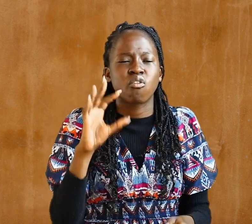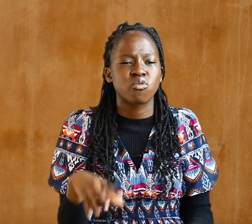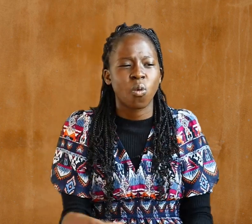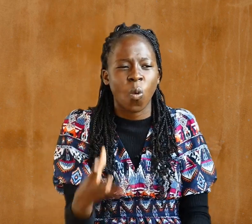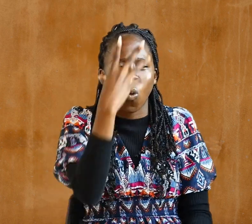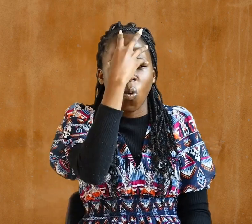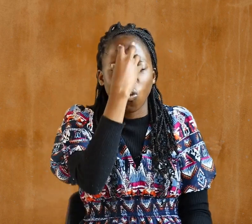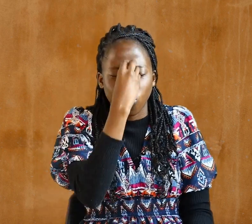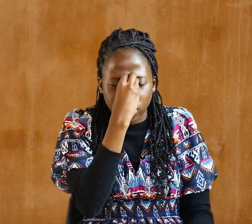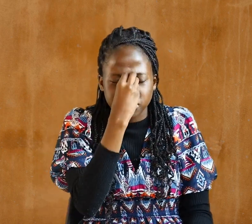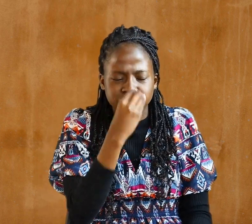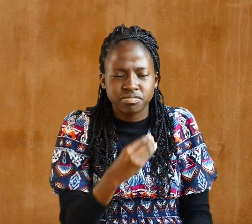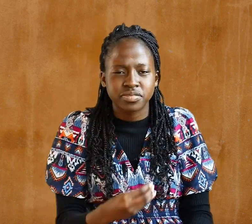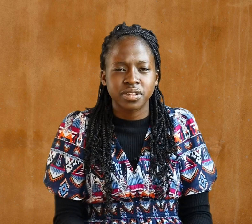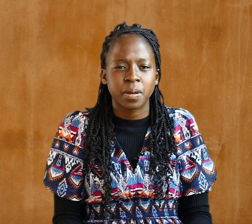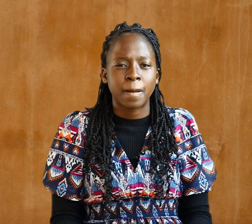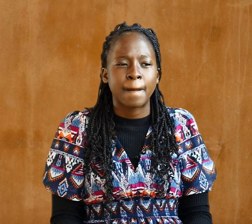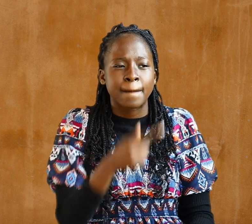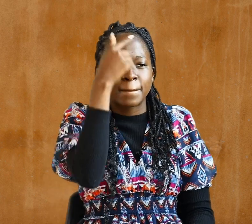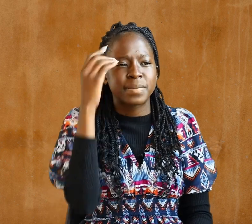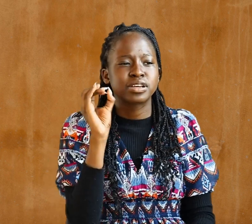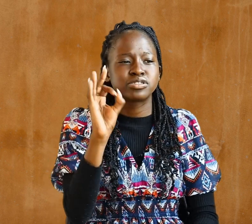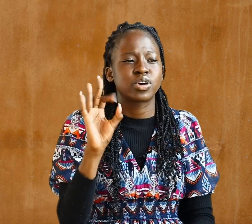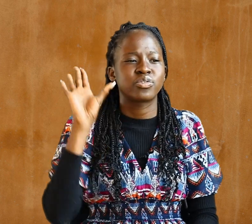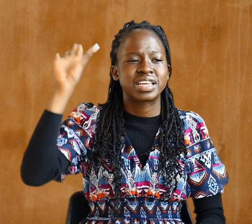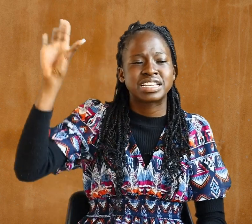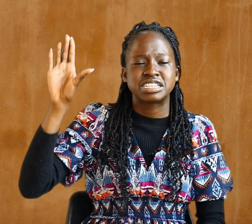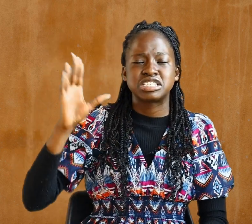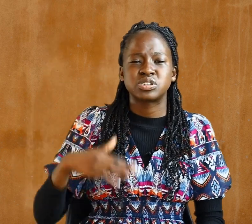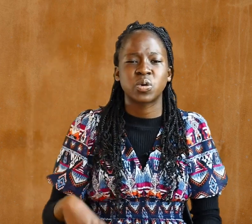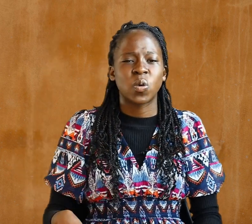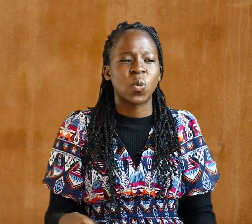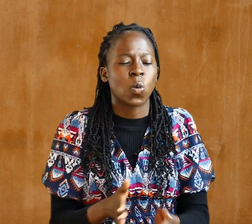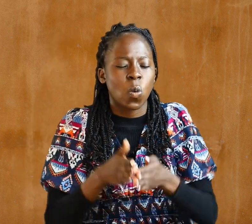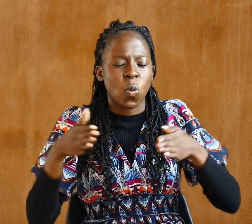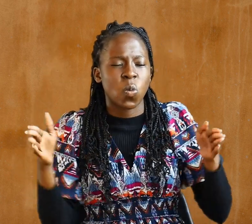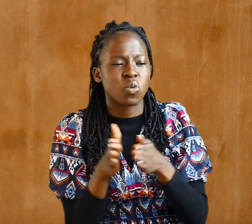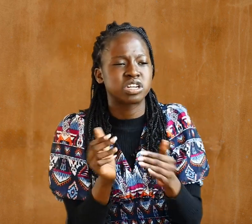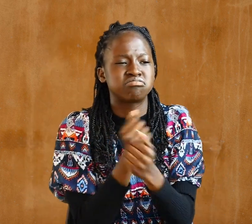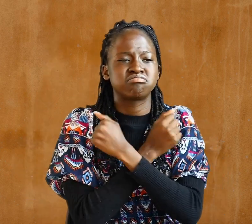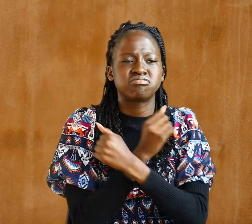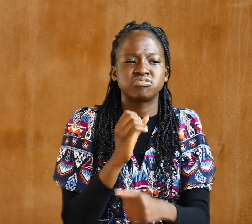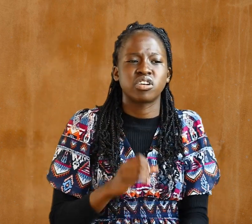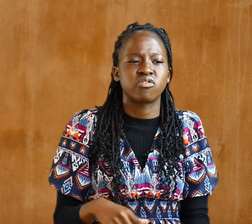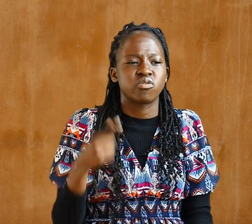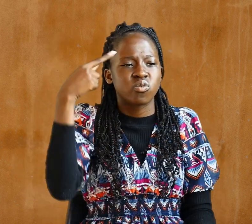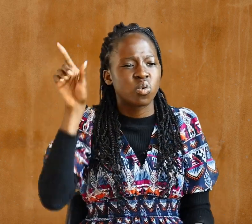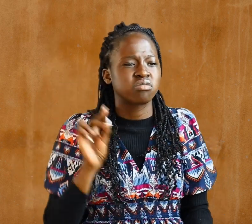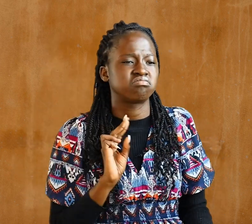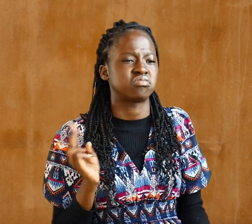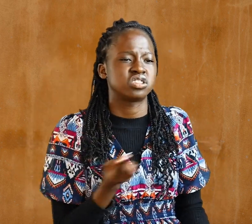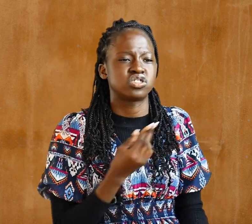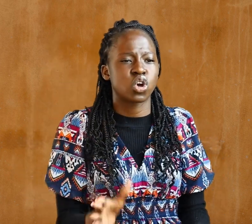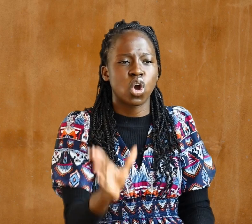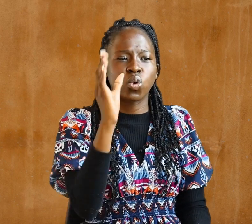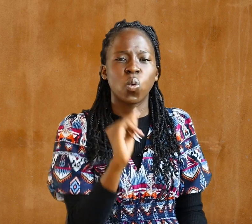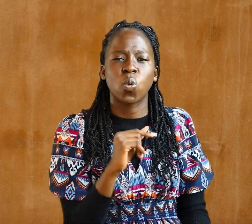But because of his great love for us, God, who is rich in mercy, made us alive with